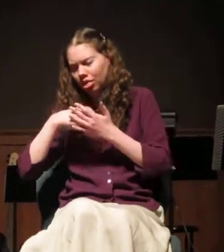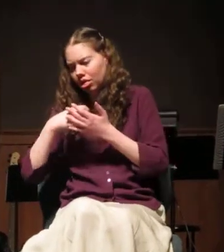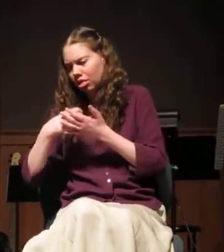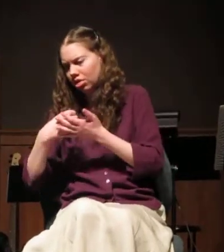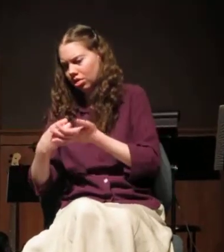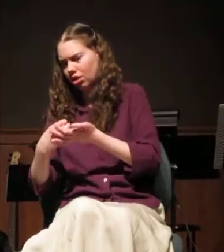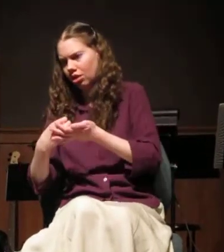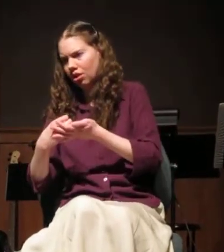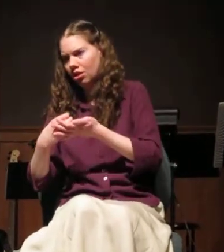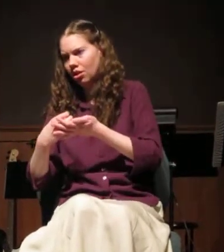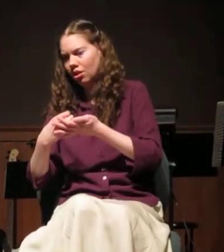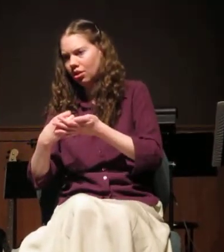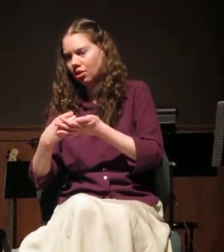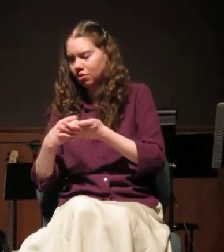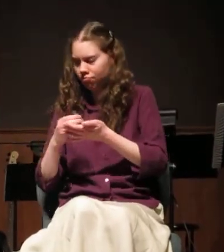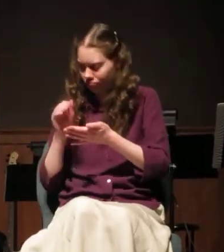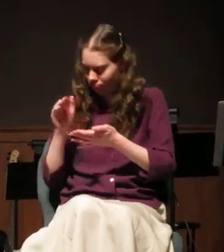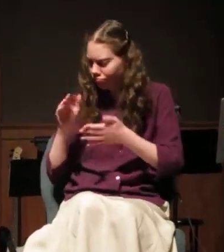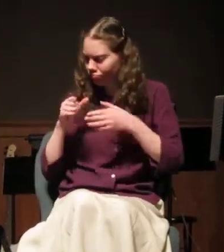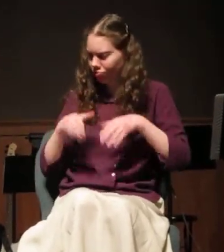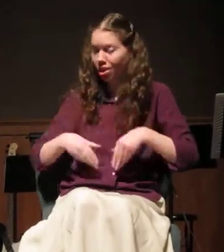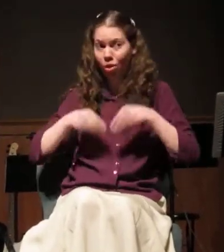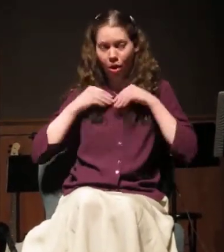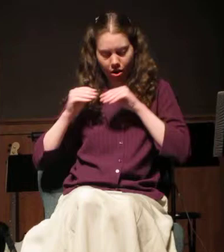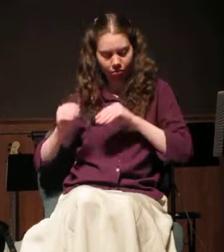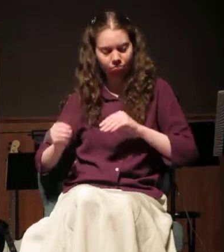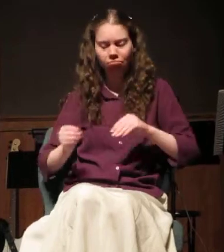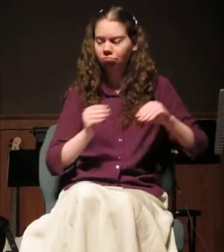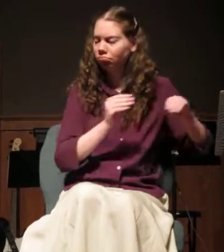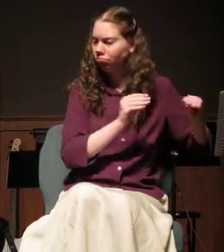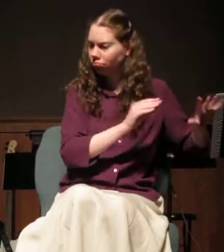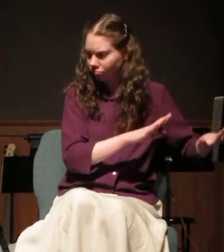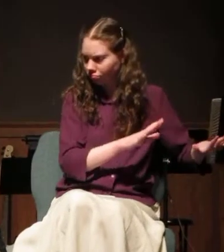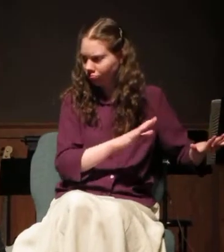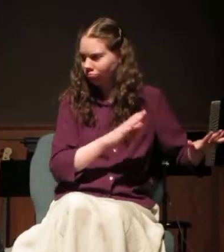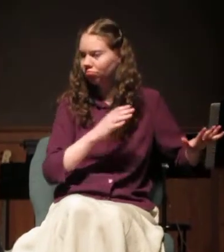And he took that army blanket away, and he wrapped it around himself.